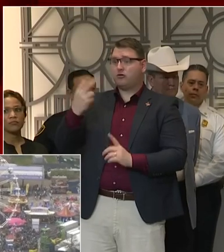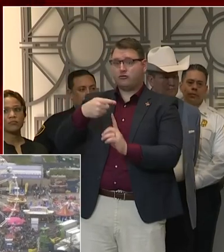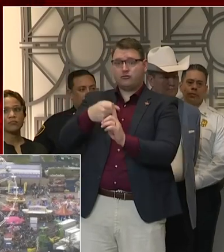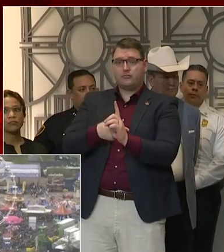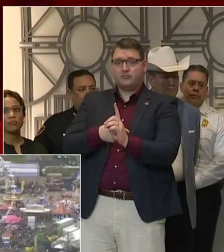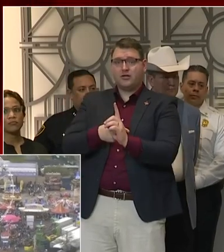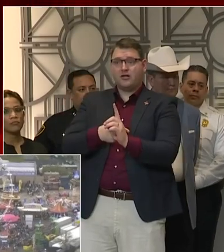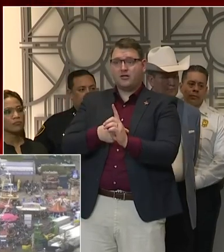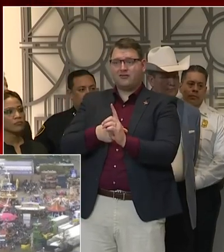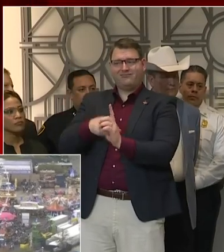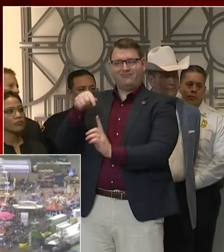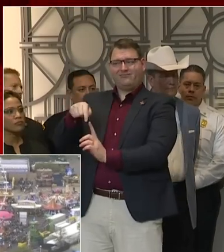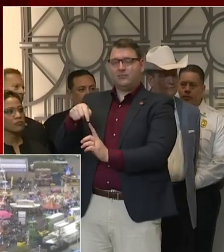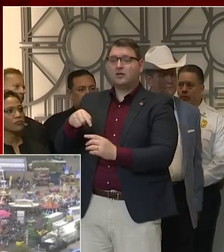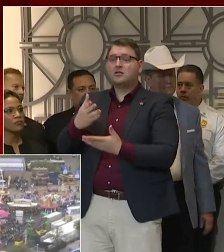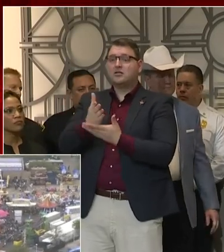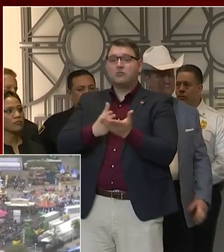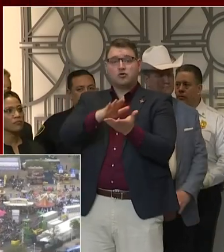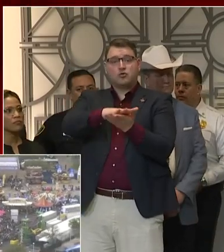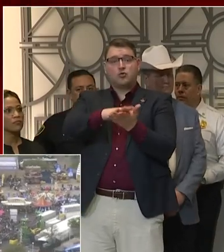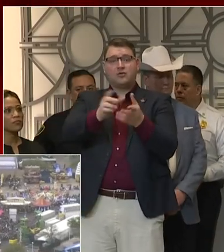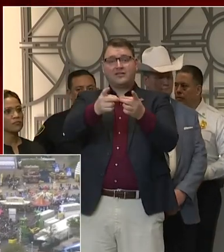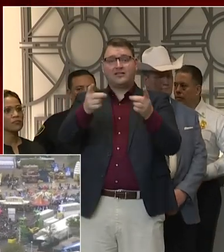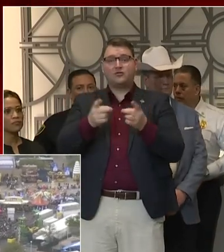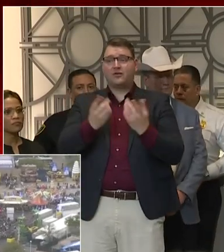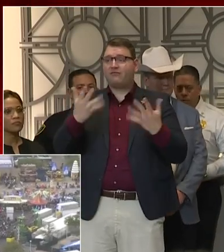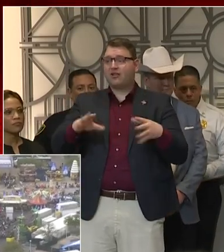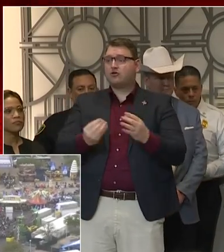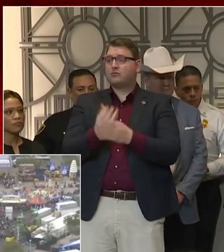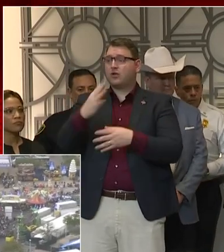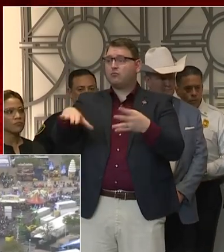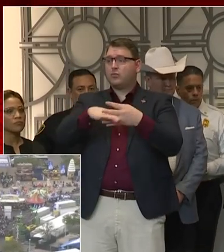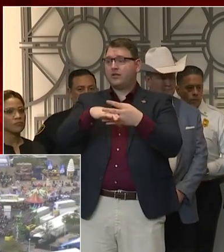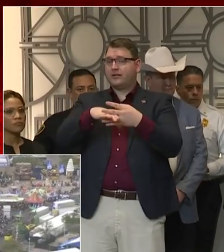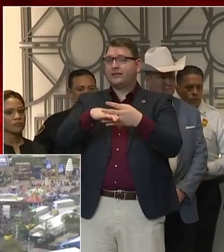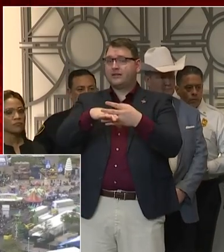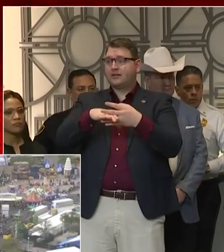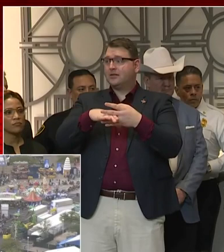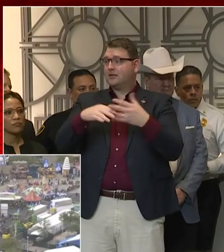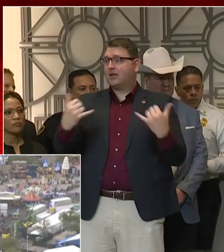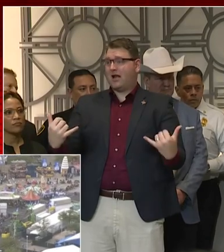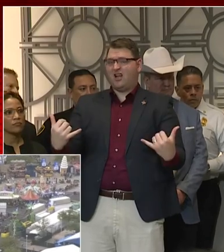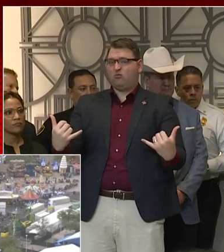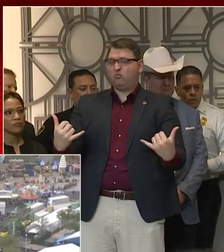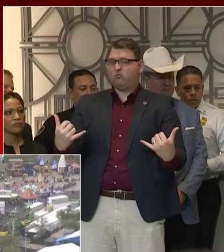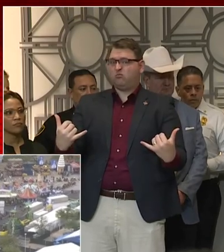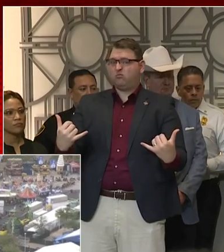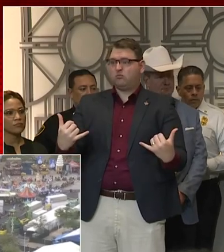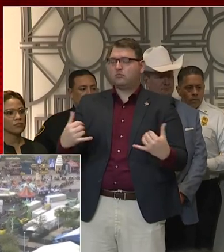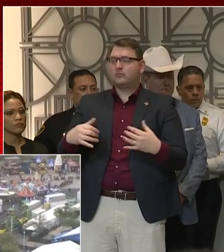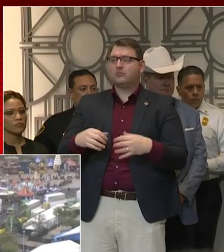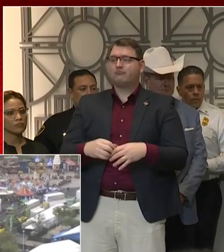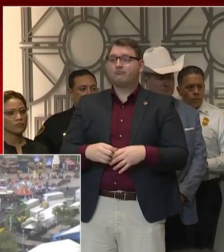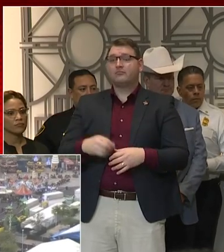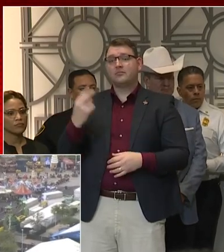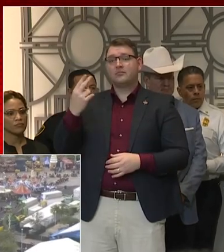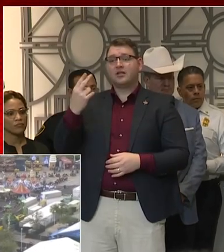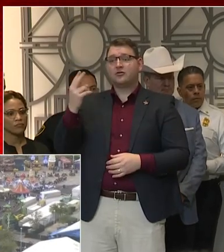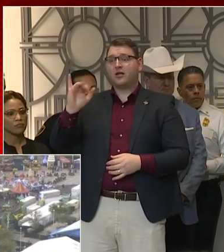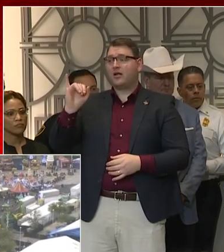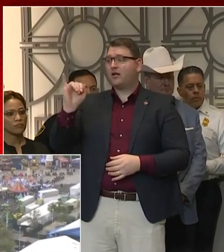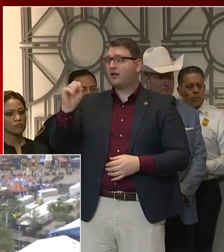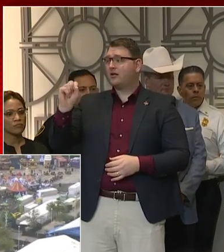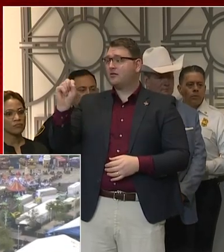we have school districts that are already out on spring break, like right now. We have big school districts like Houston Independent School